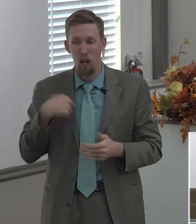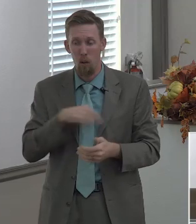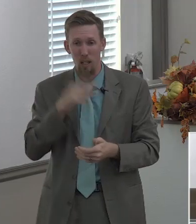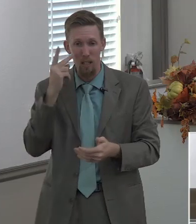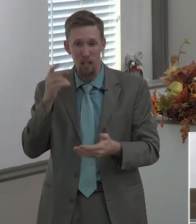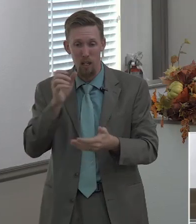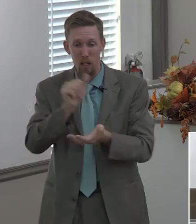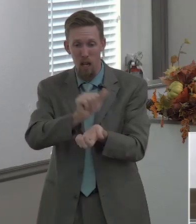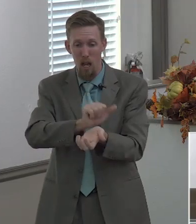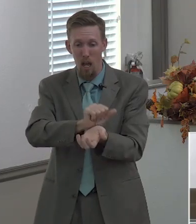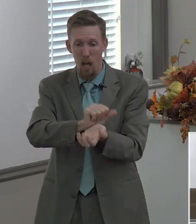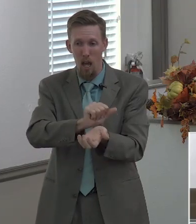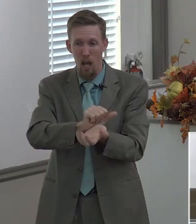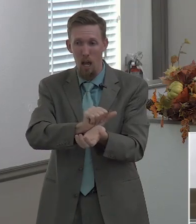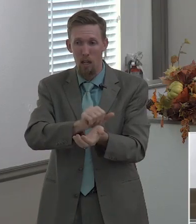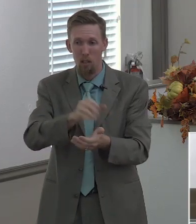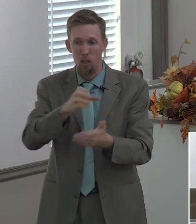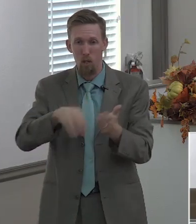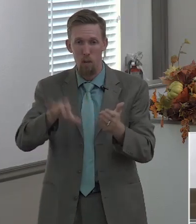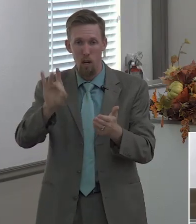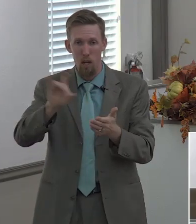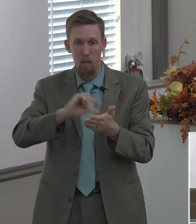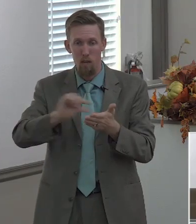9 but you know